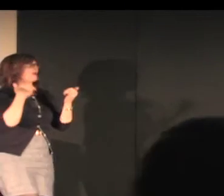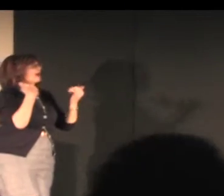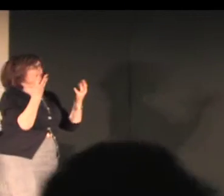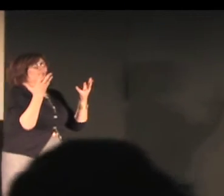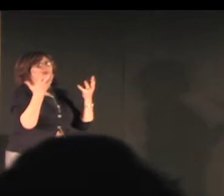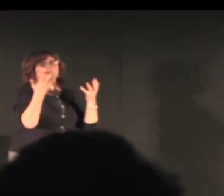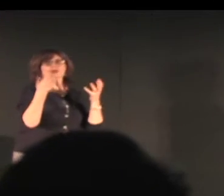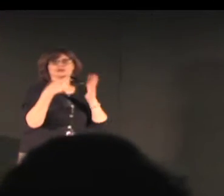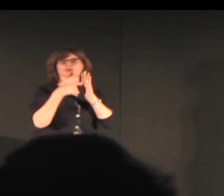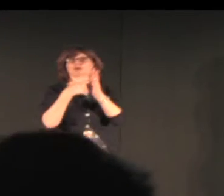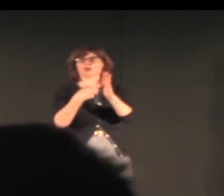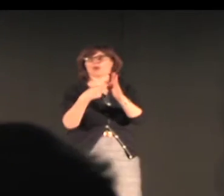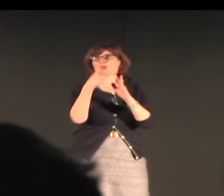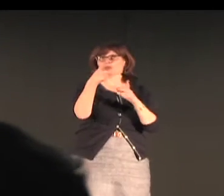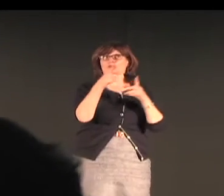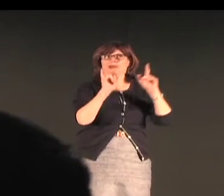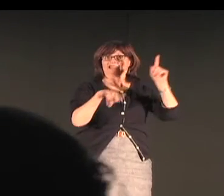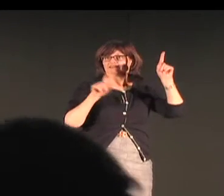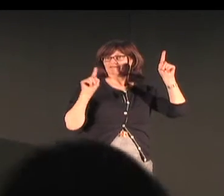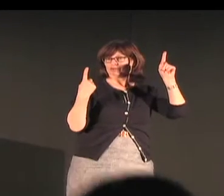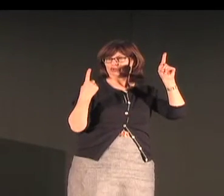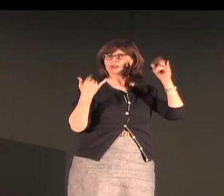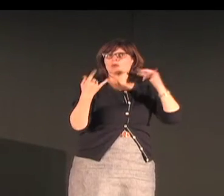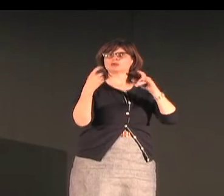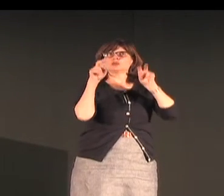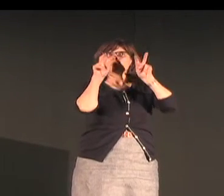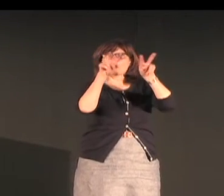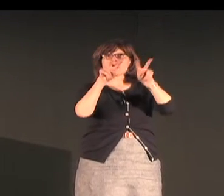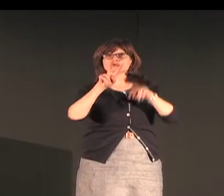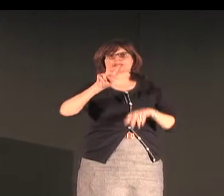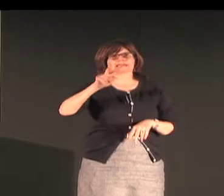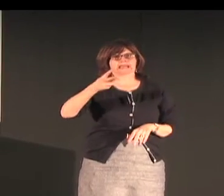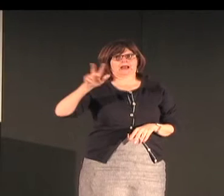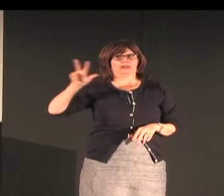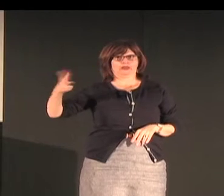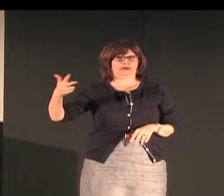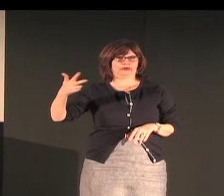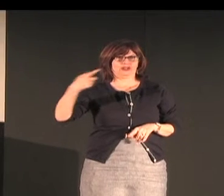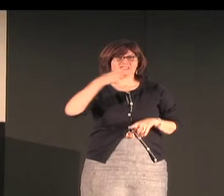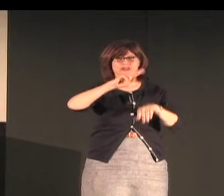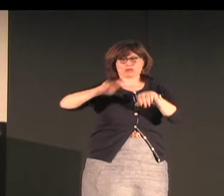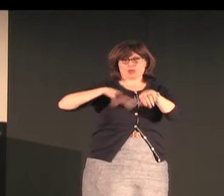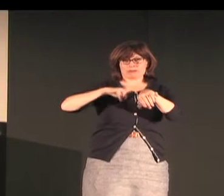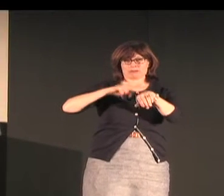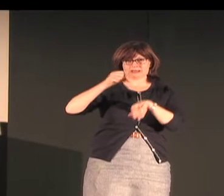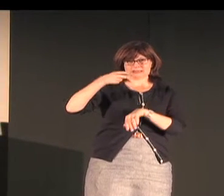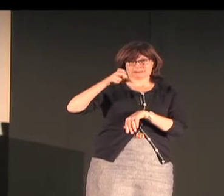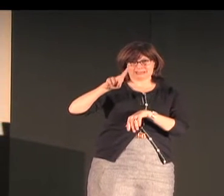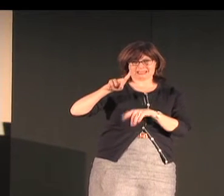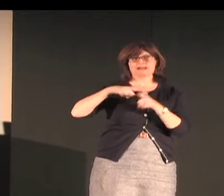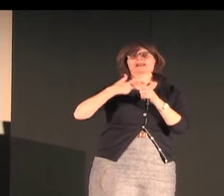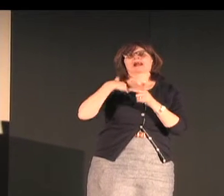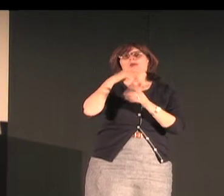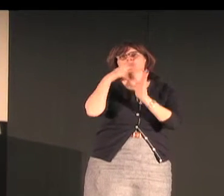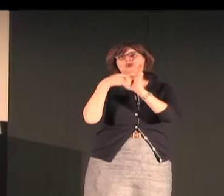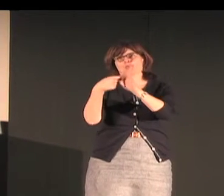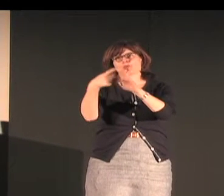The next clip that I want to show you is of a second and third generation